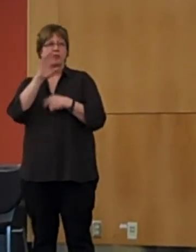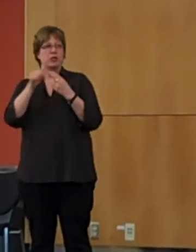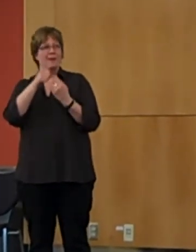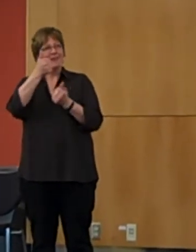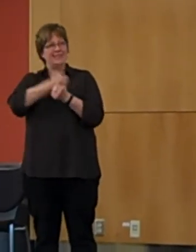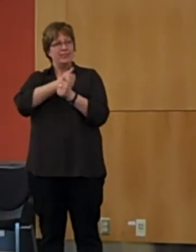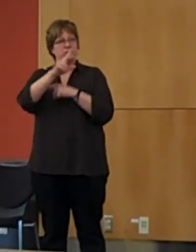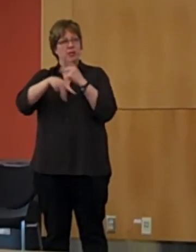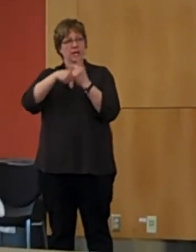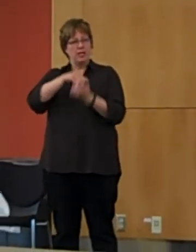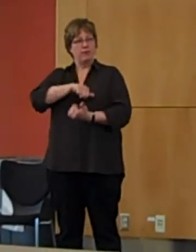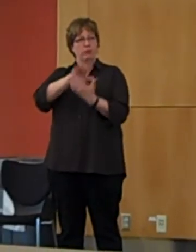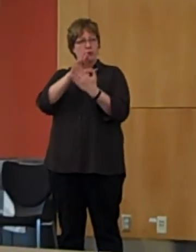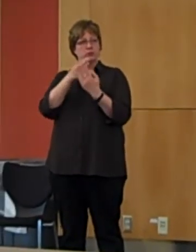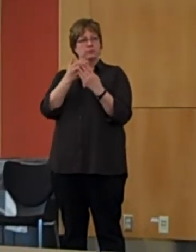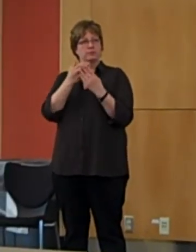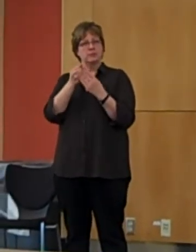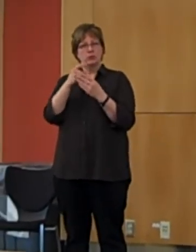so it is more easy to distinguish between the two.